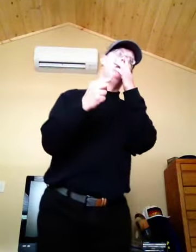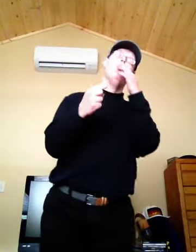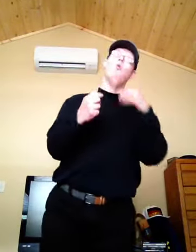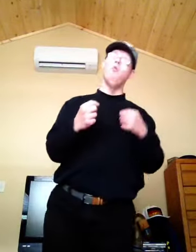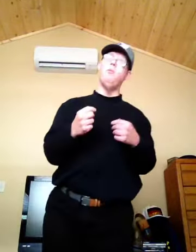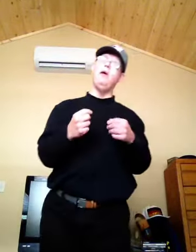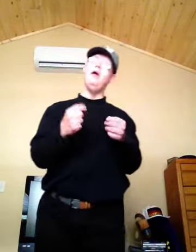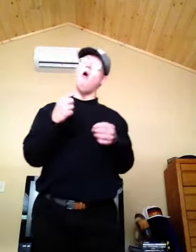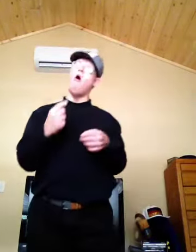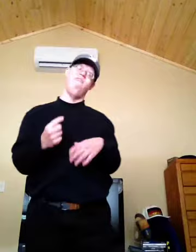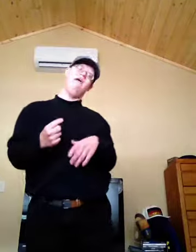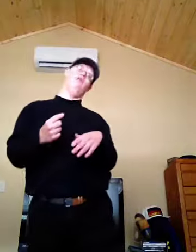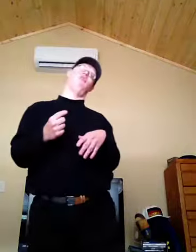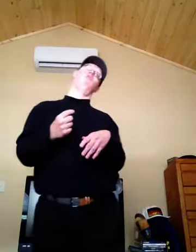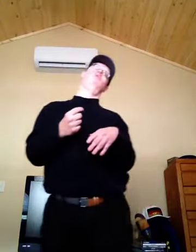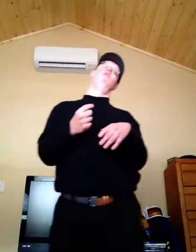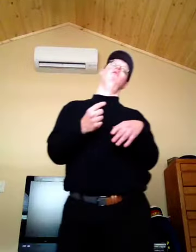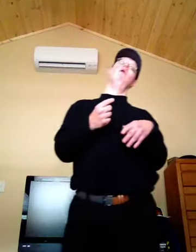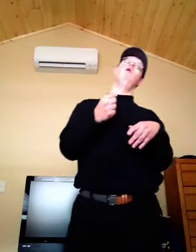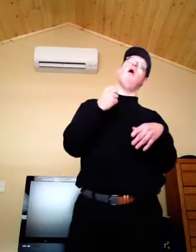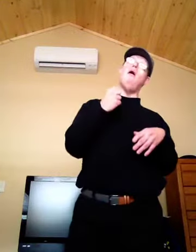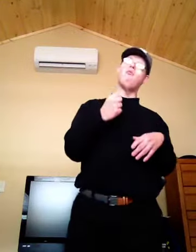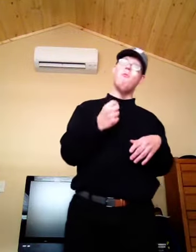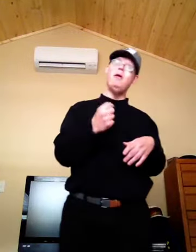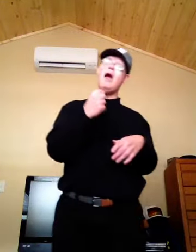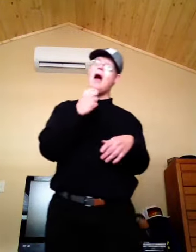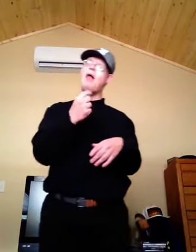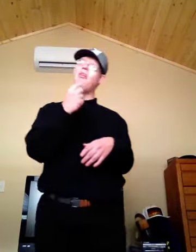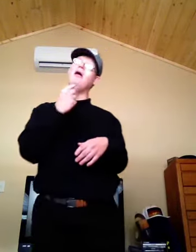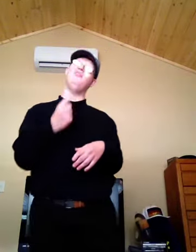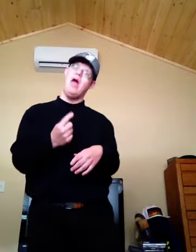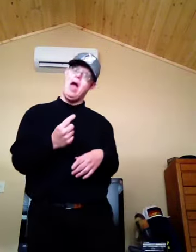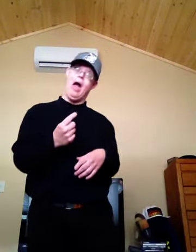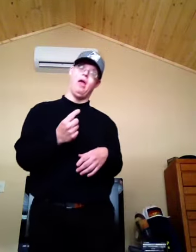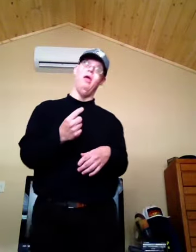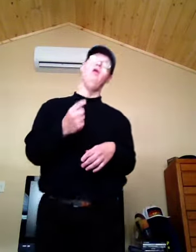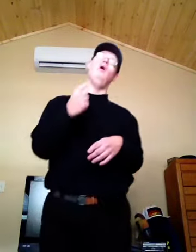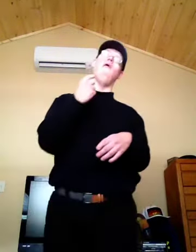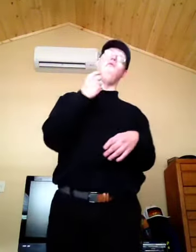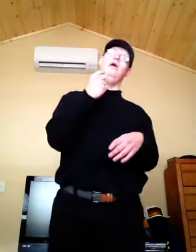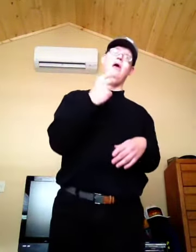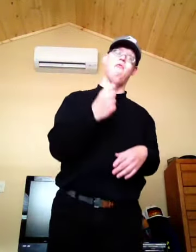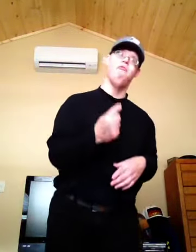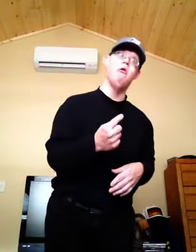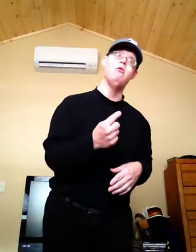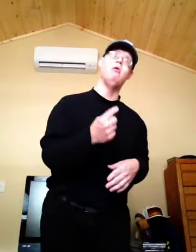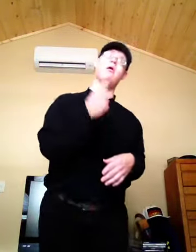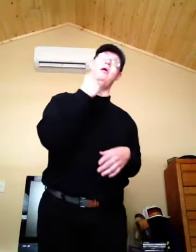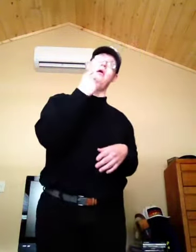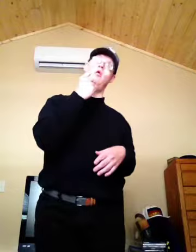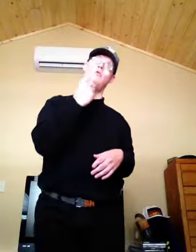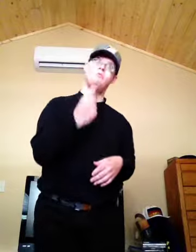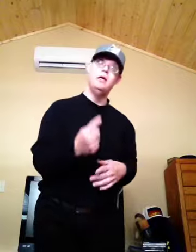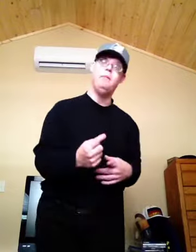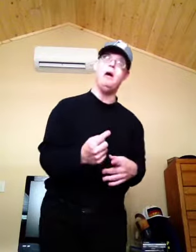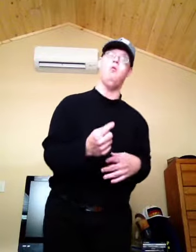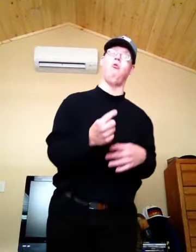would be offense. You have to be on the attack. You have to get in front get your rebounds